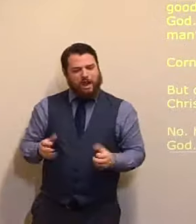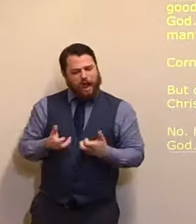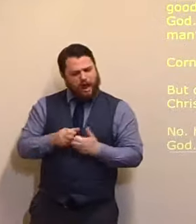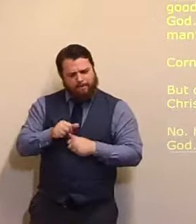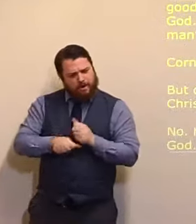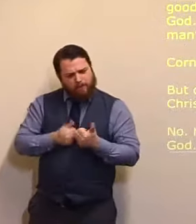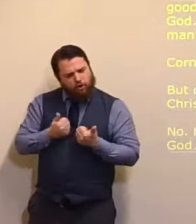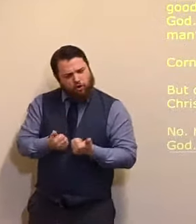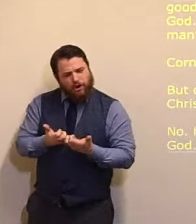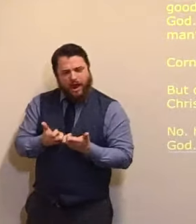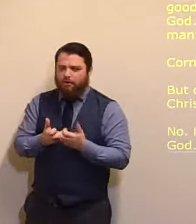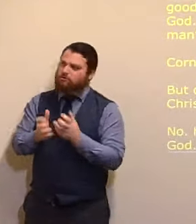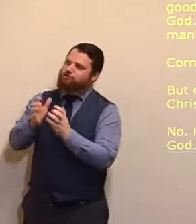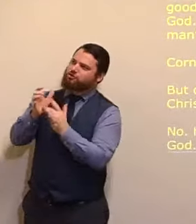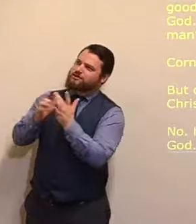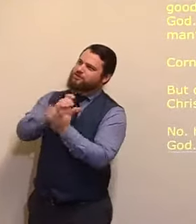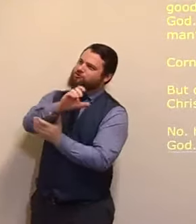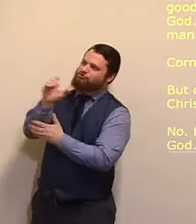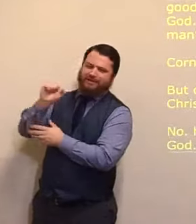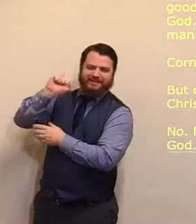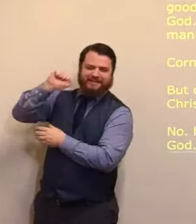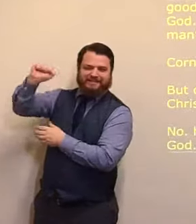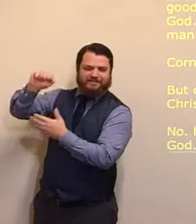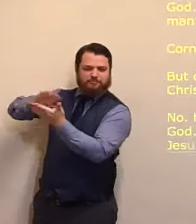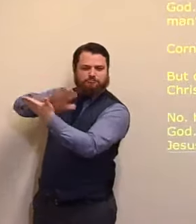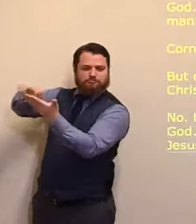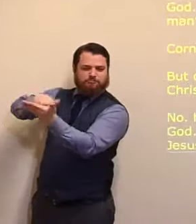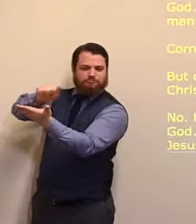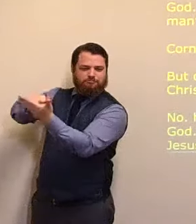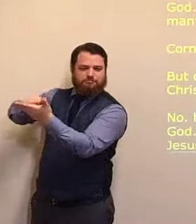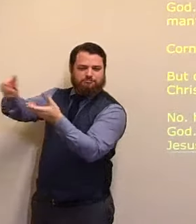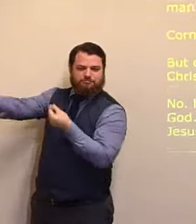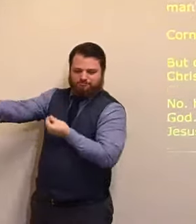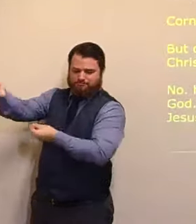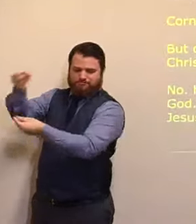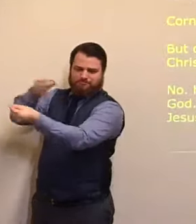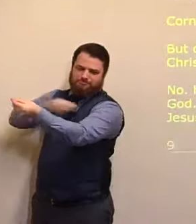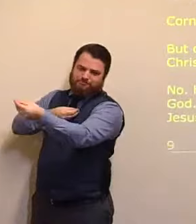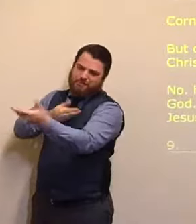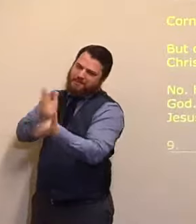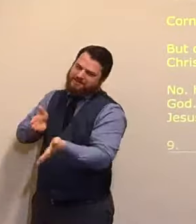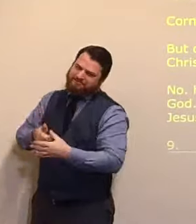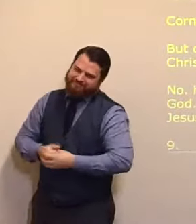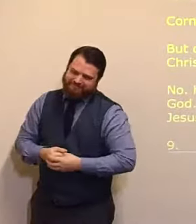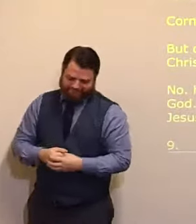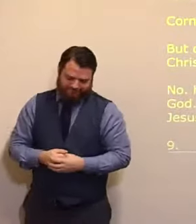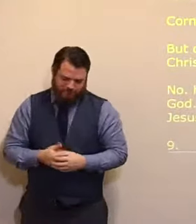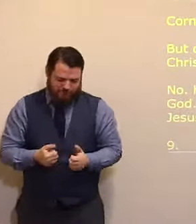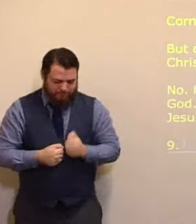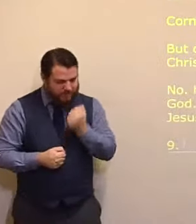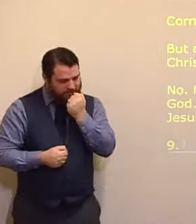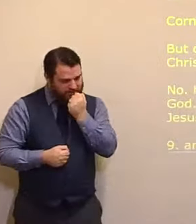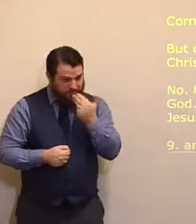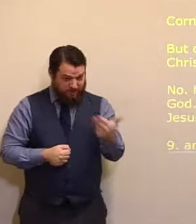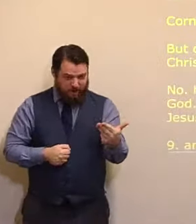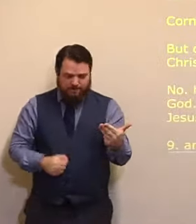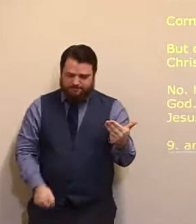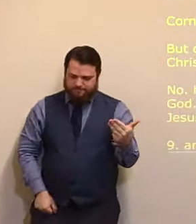one. Now, the next one, the ninth one, and this is, another amazing one, Cornelius, was a